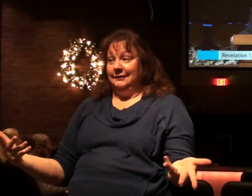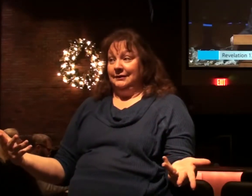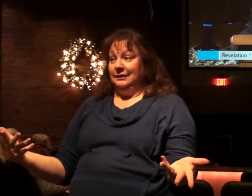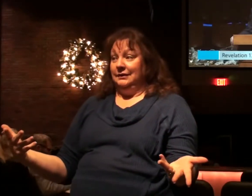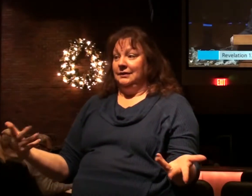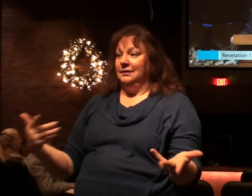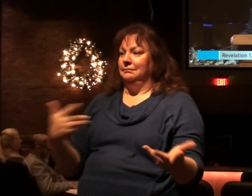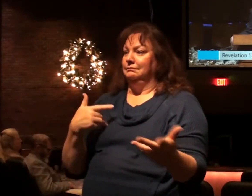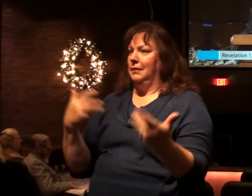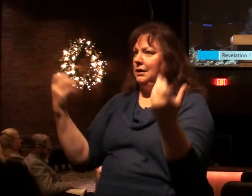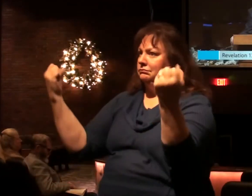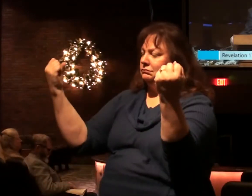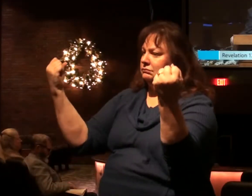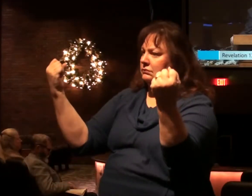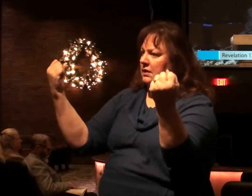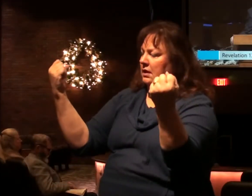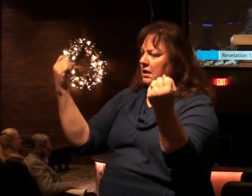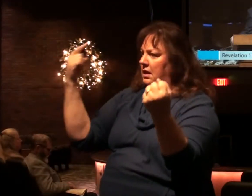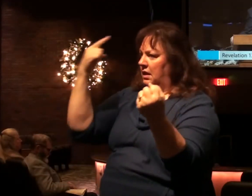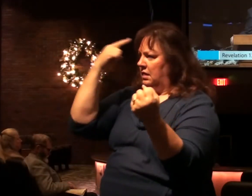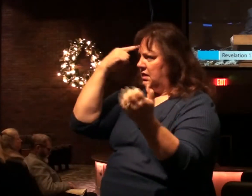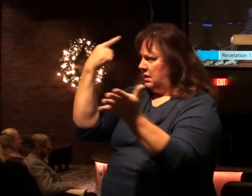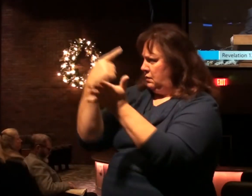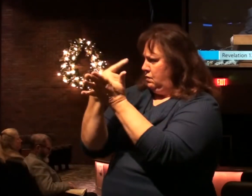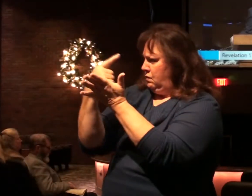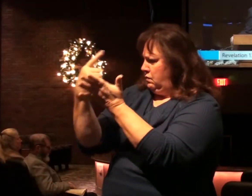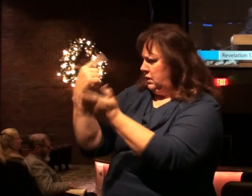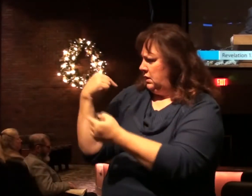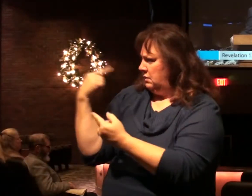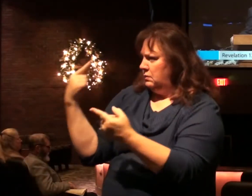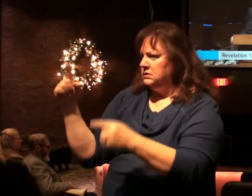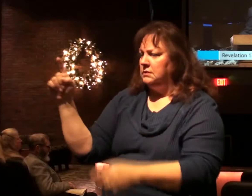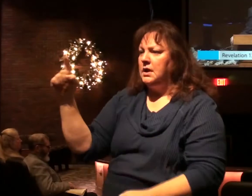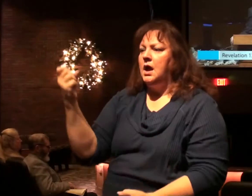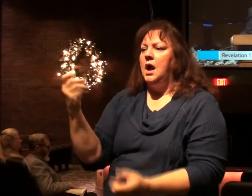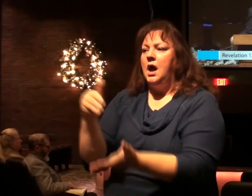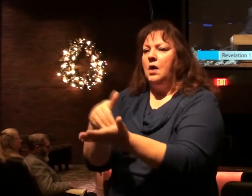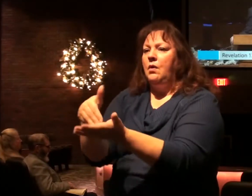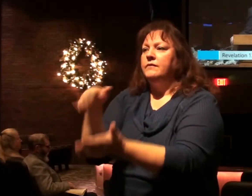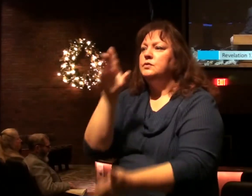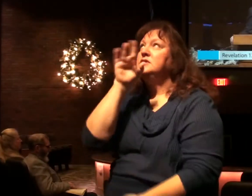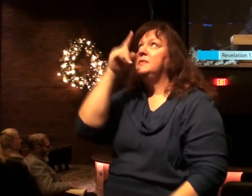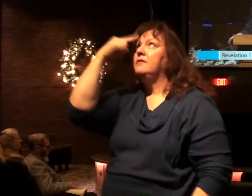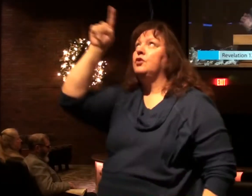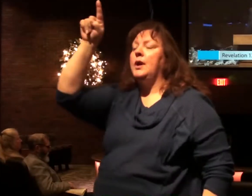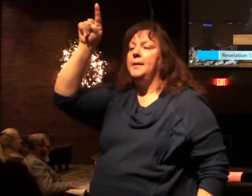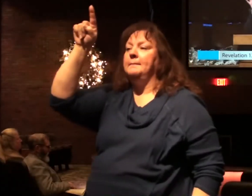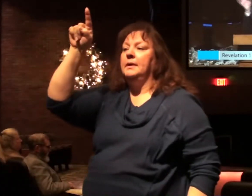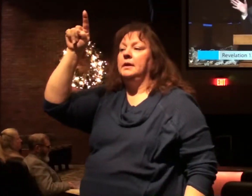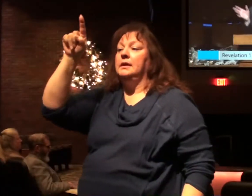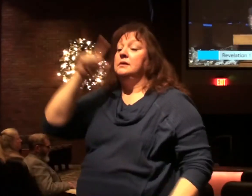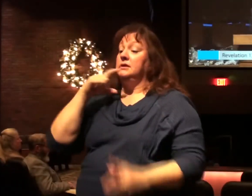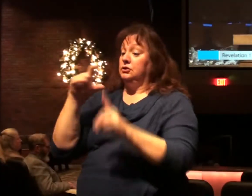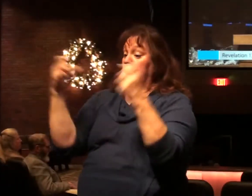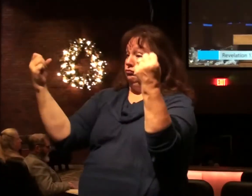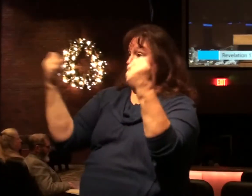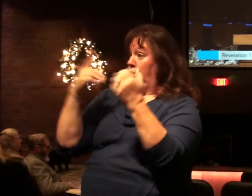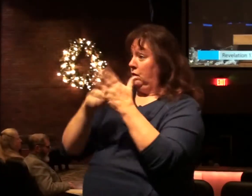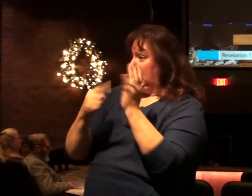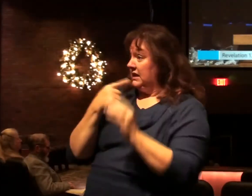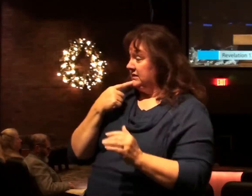Our word of our testimony. Stop and think about a week. How's a week go? How many times do I speak for Christ if it's the word of my testimony?